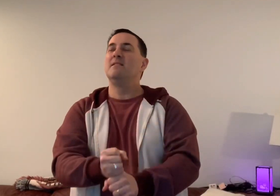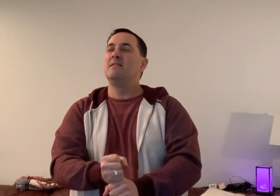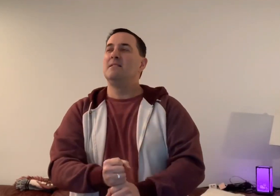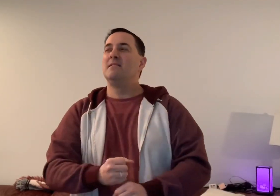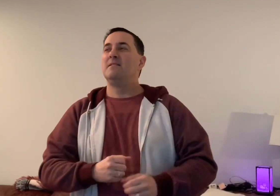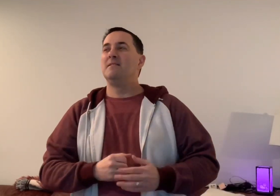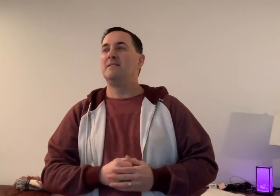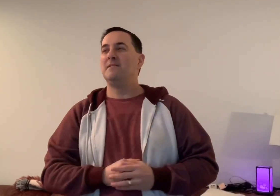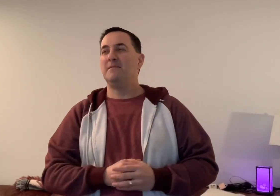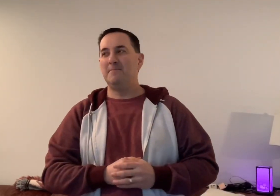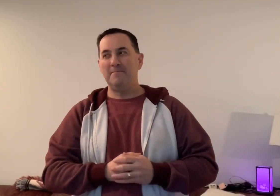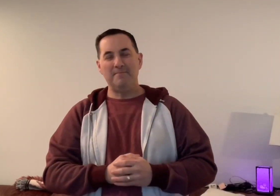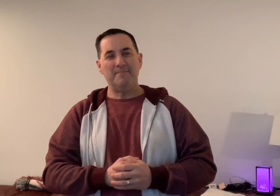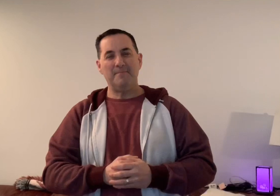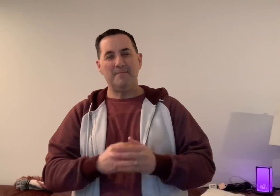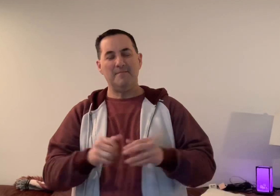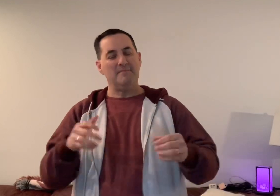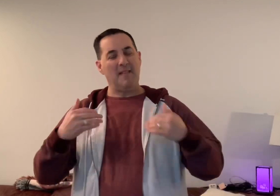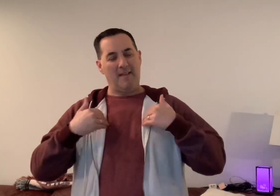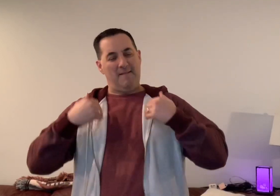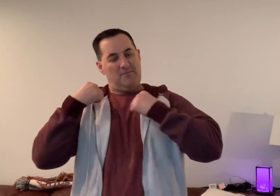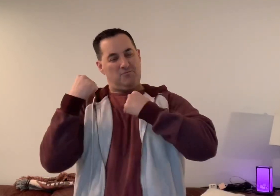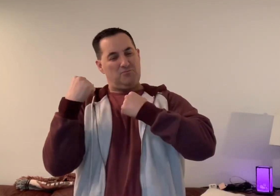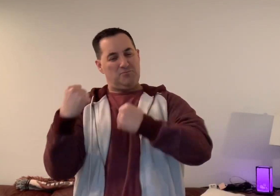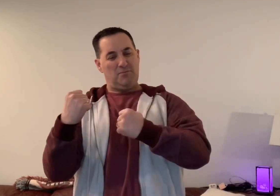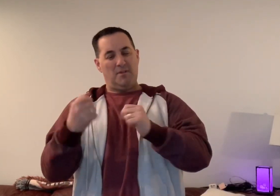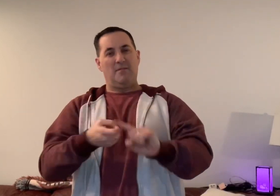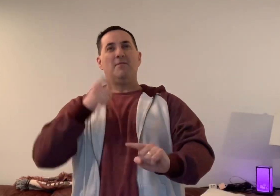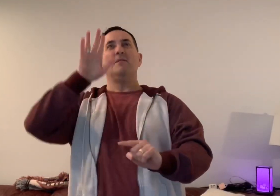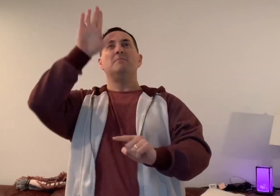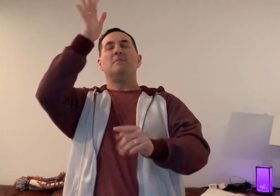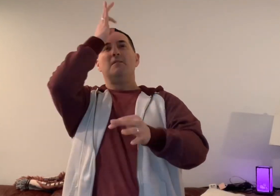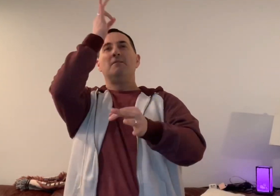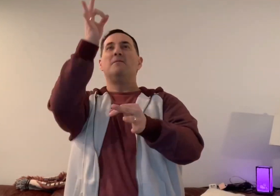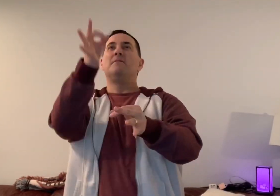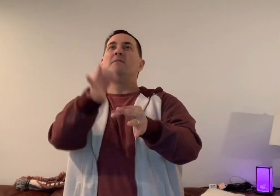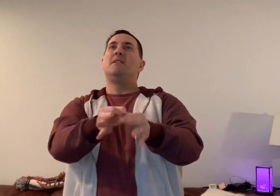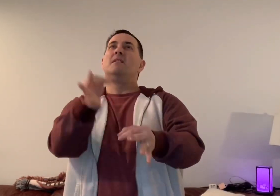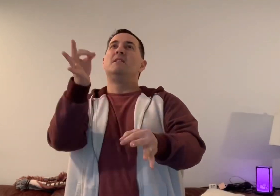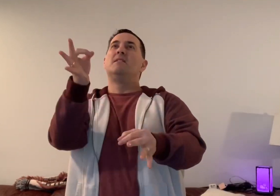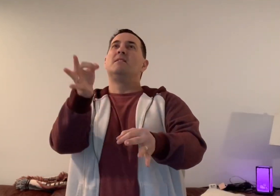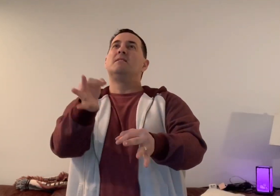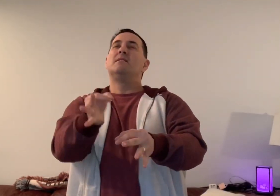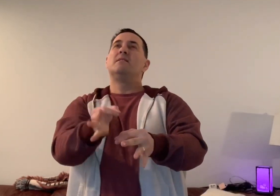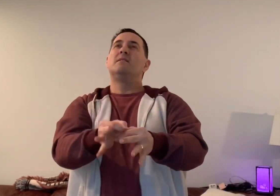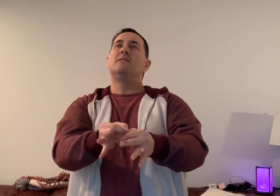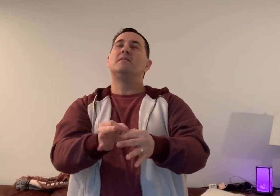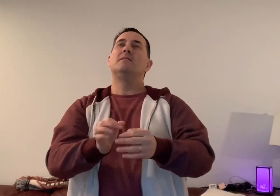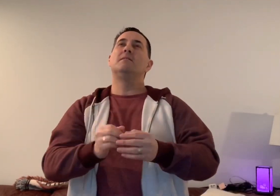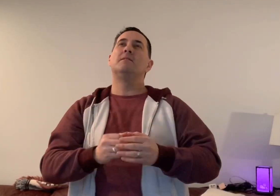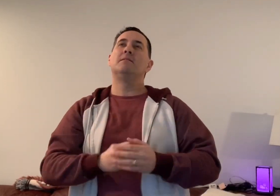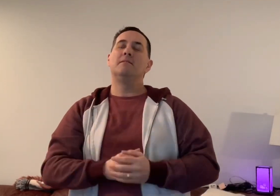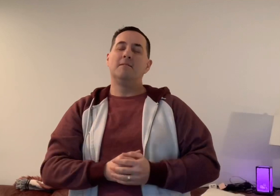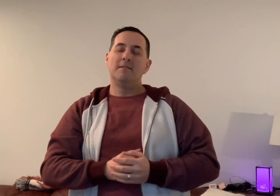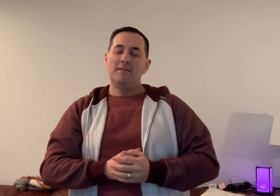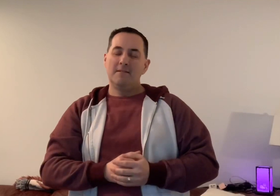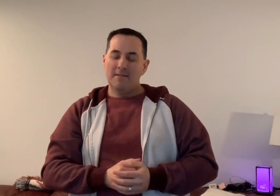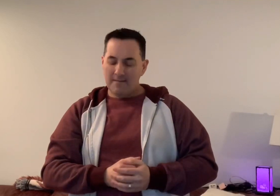With the strength of your faithfulness And